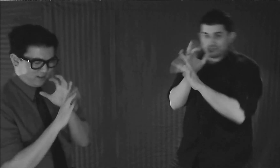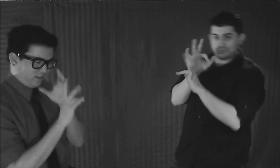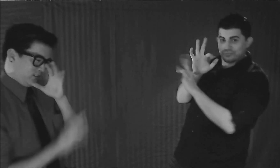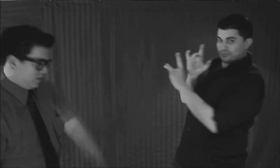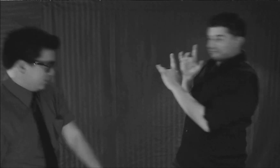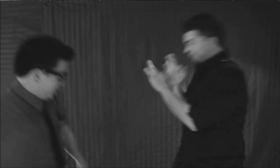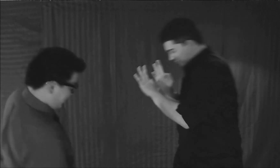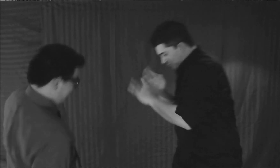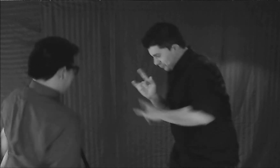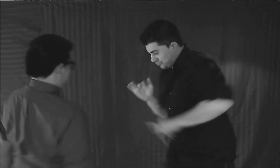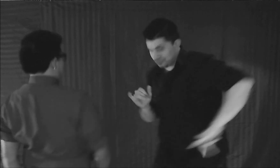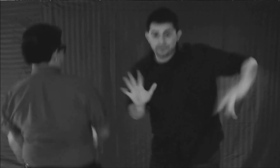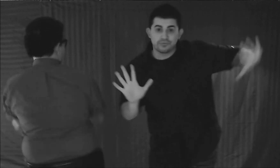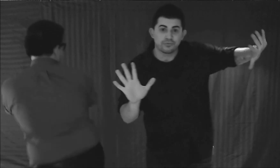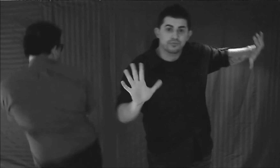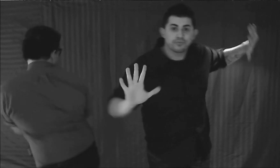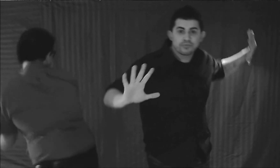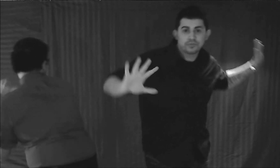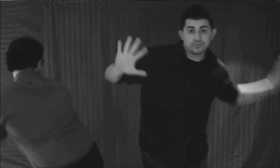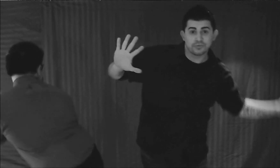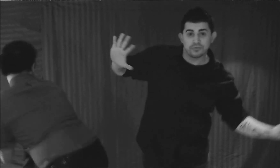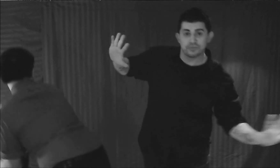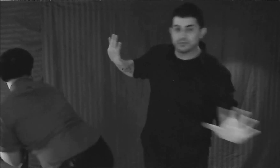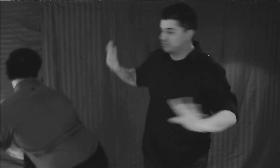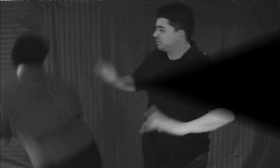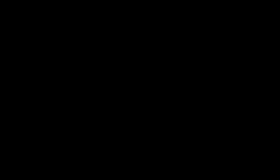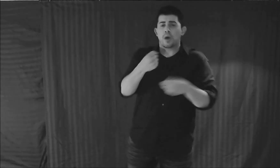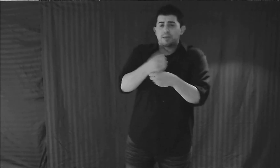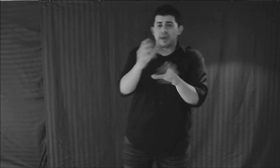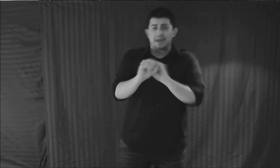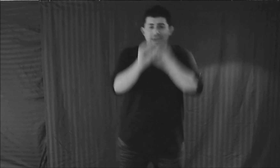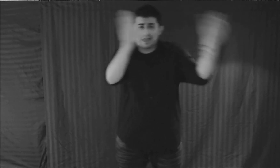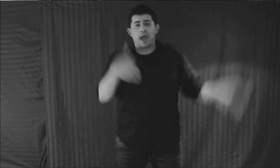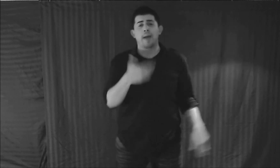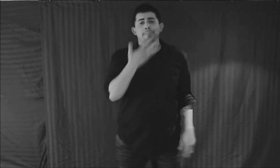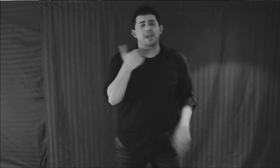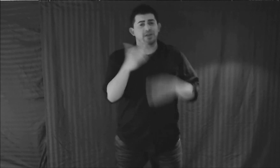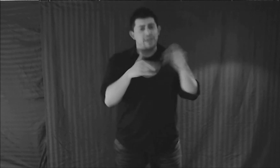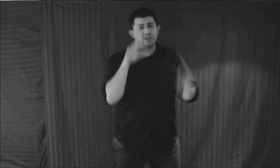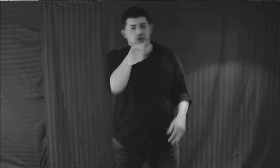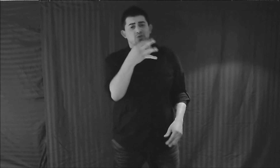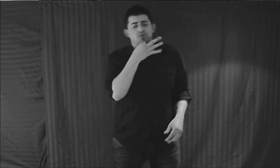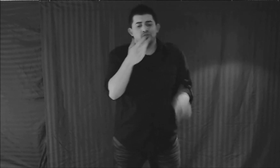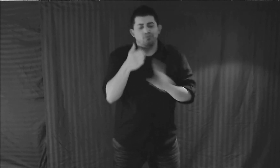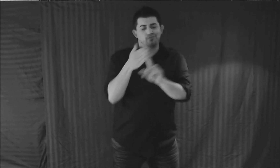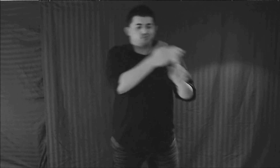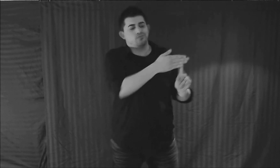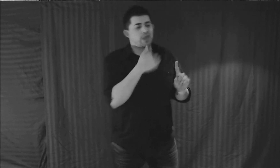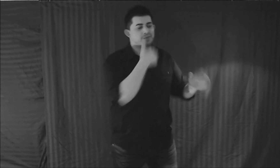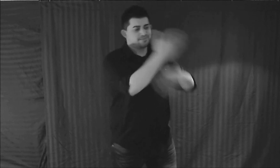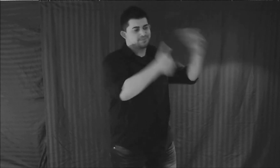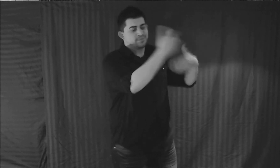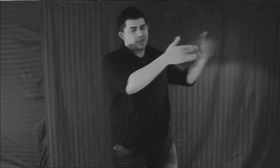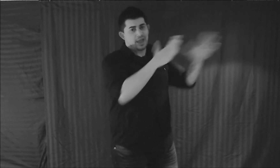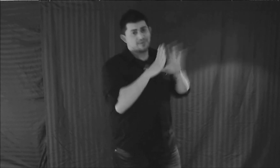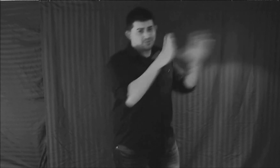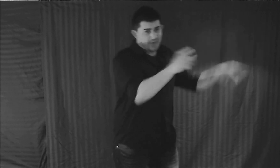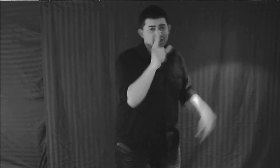It's Iggy X, uh, what you got? Small money, then I'll be better off without you In no time, I'll be forgetting all about